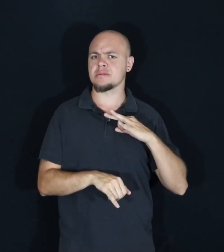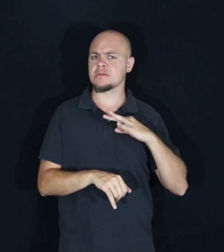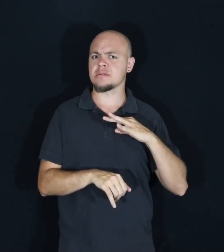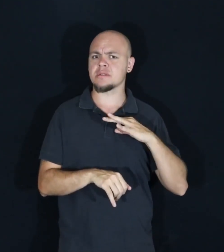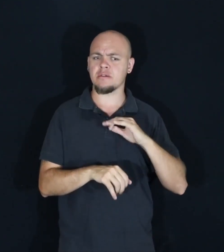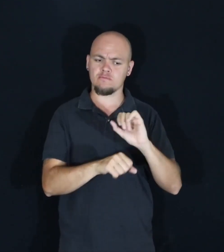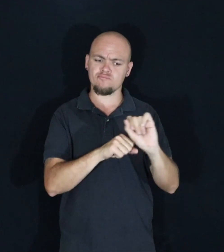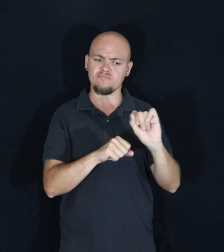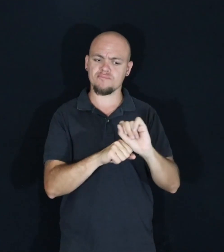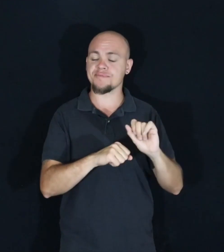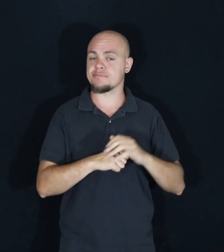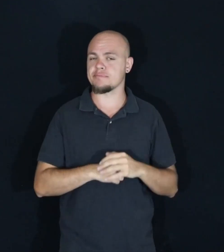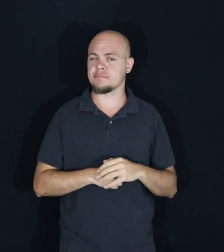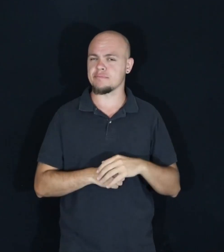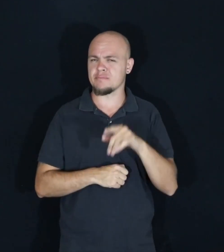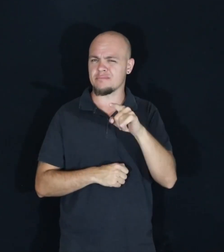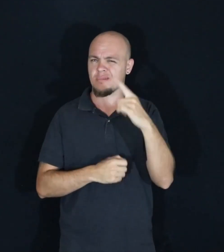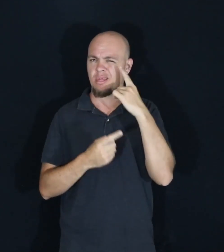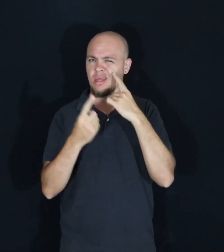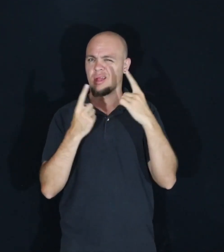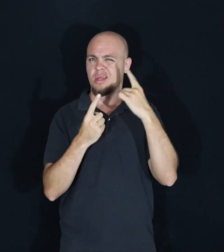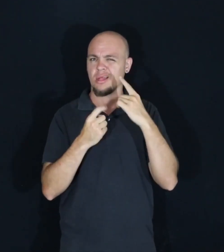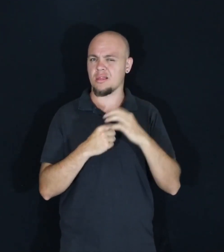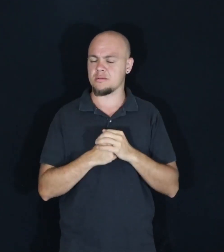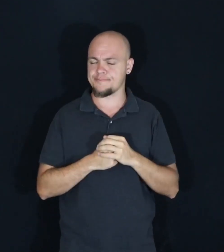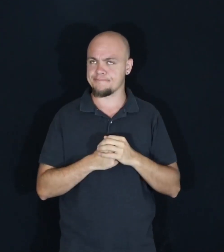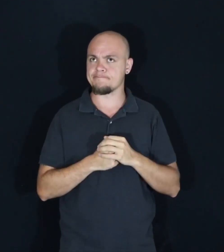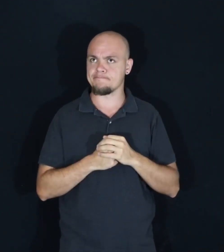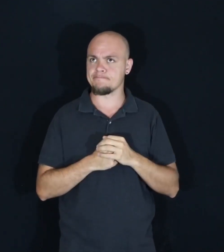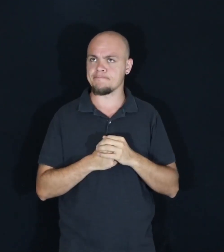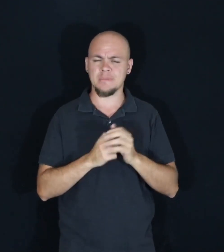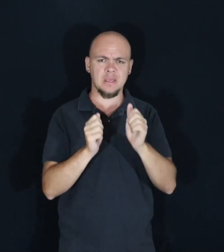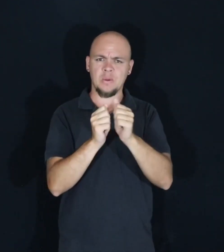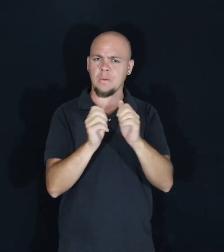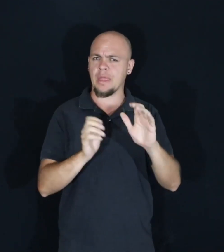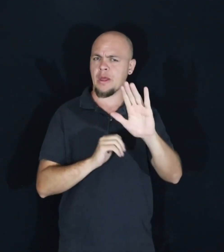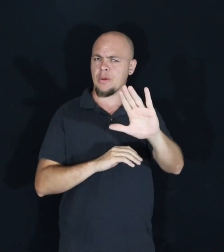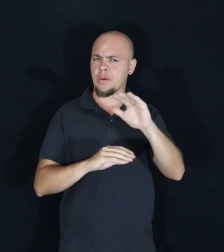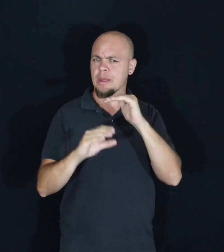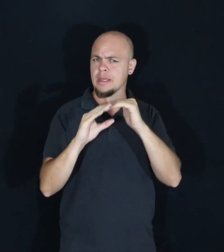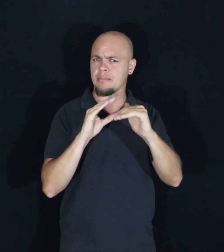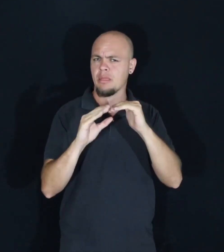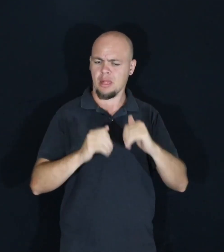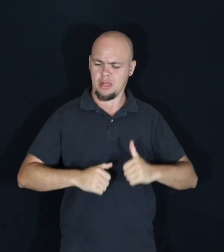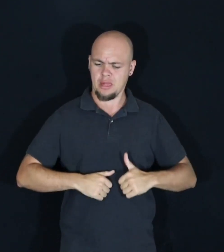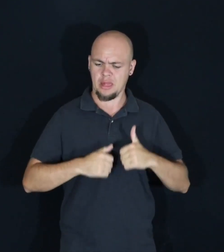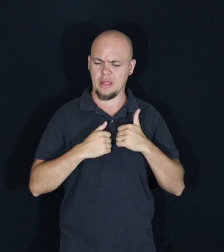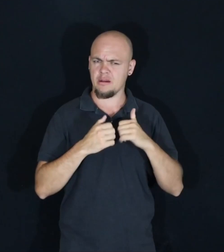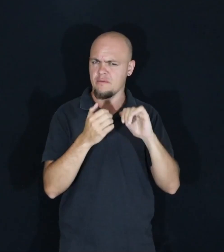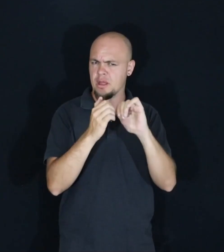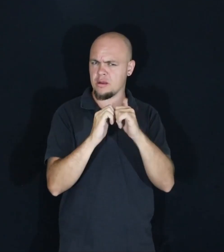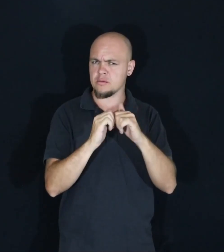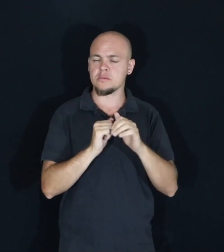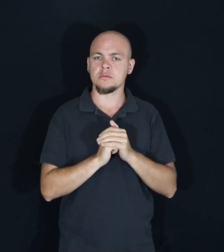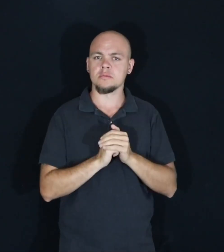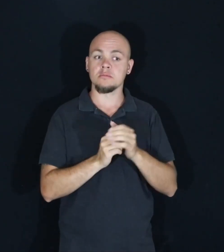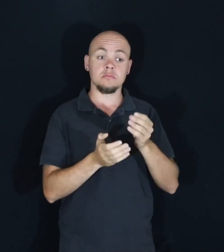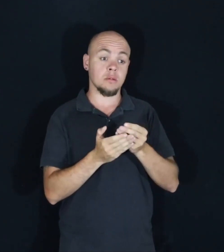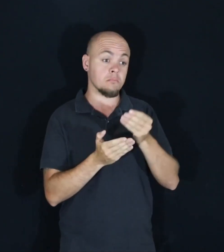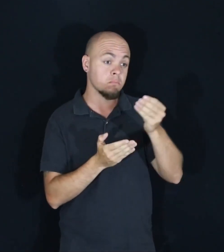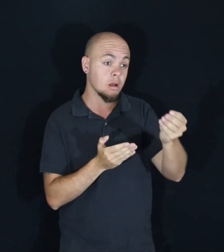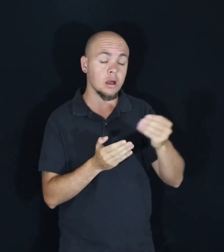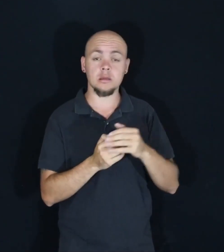And now think about it for a second. What would life be like without using your email? Buying something, applying